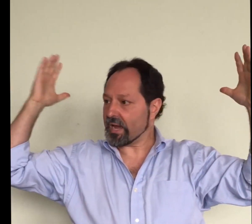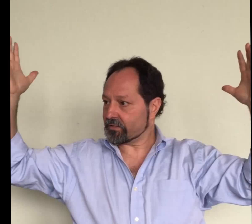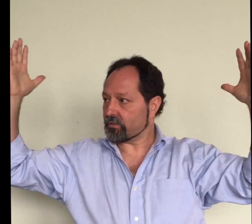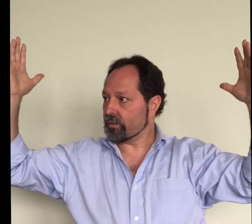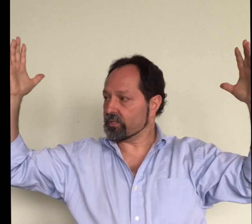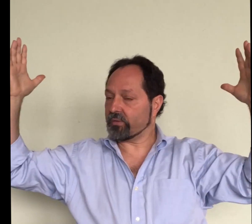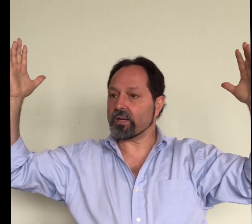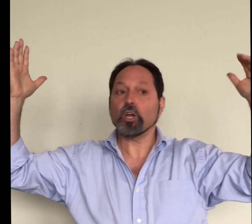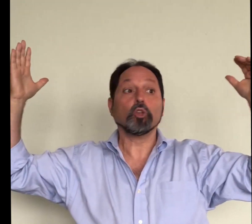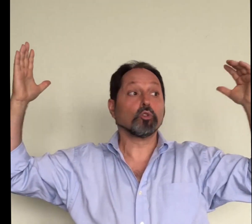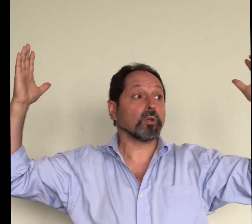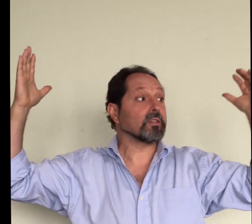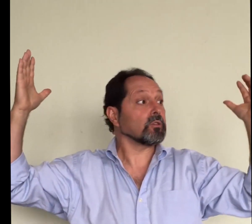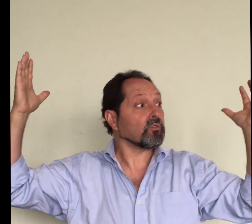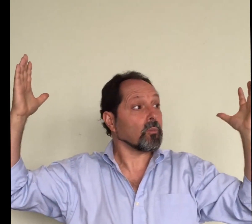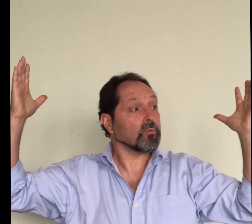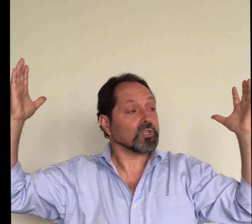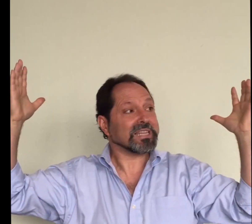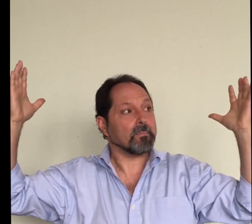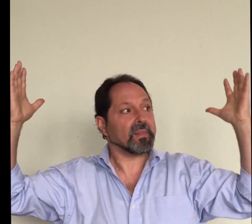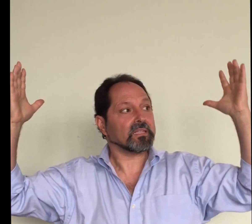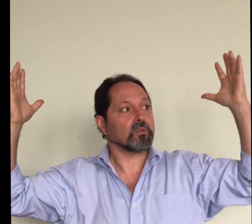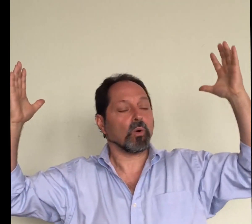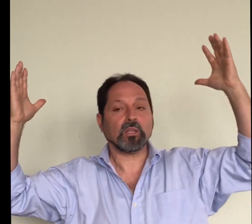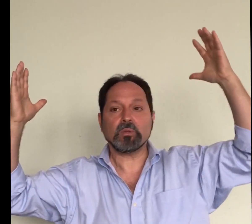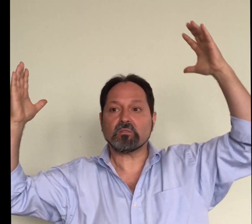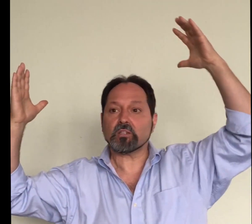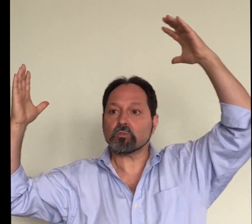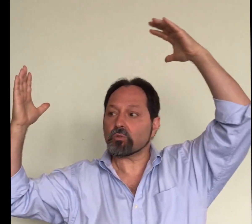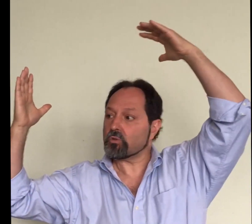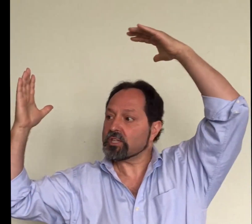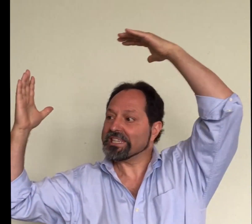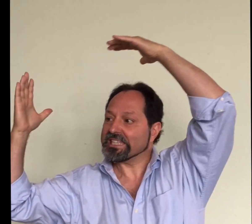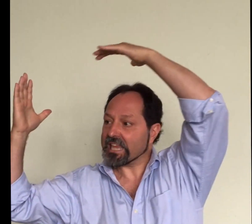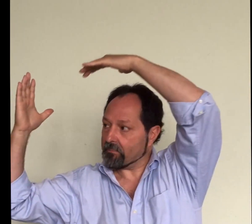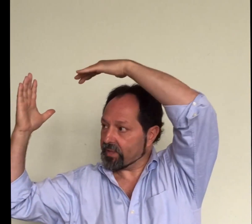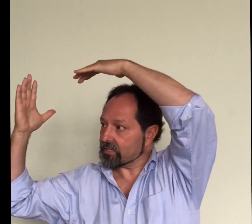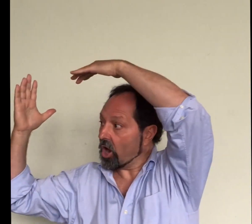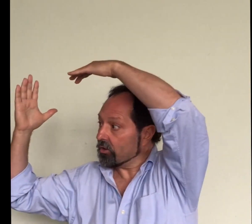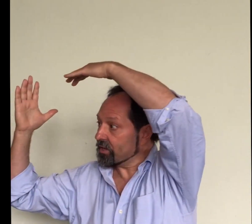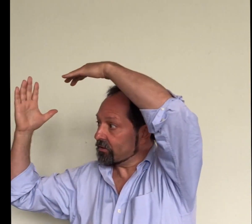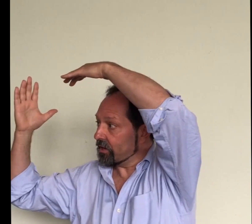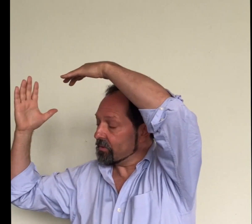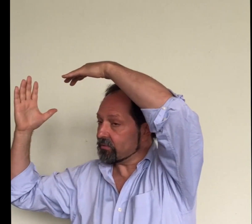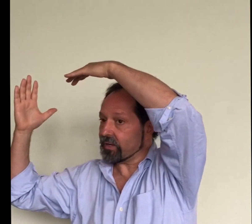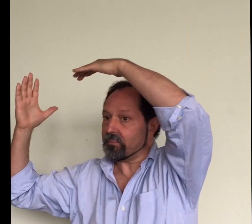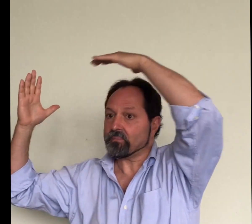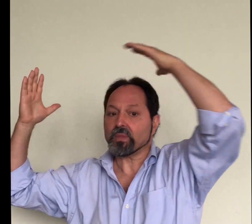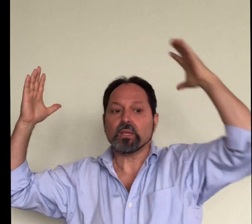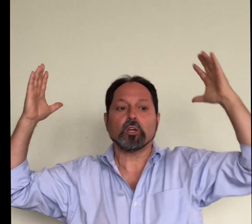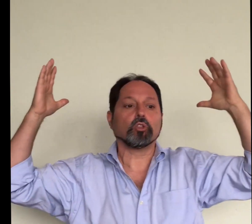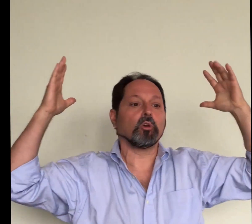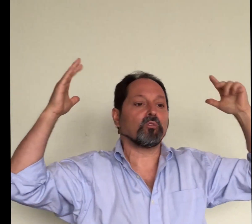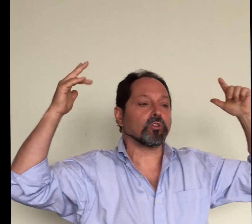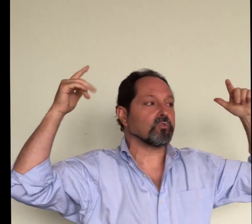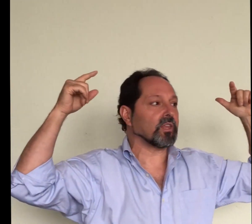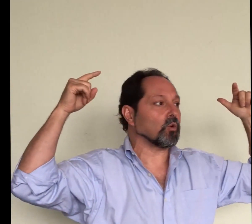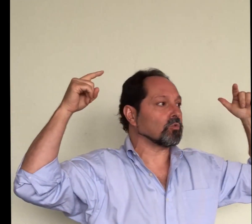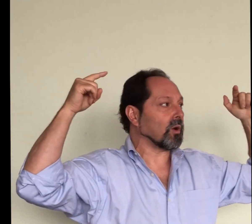other hemisphere you're in from the same place in one hemisphere to the same place on the other hemisphere the first video to